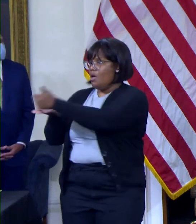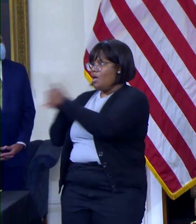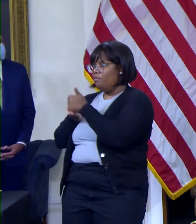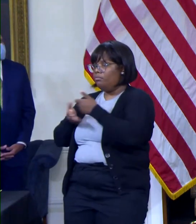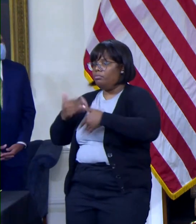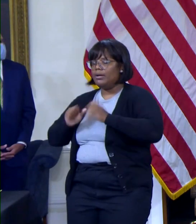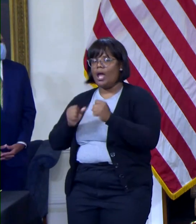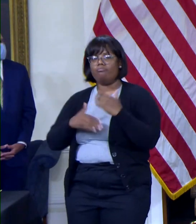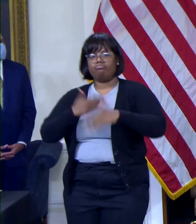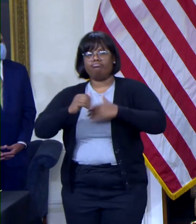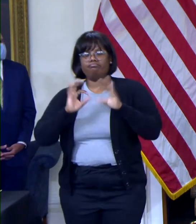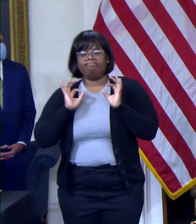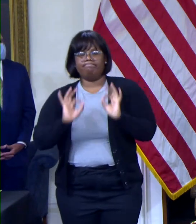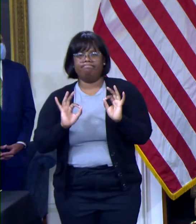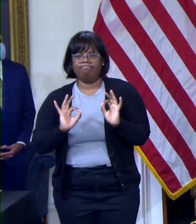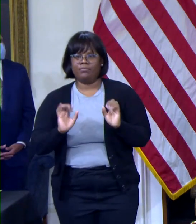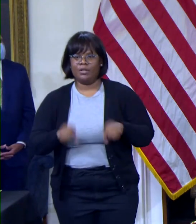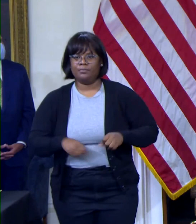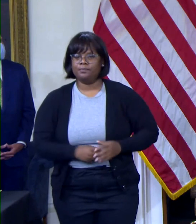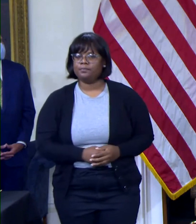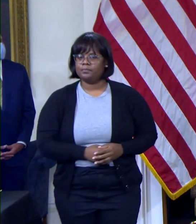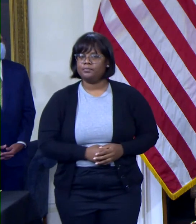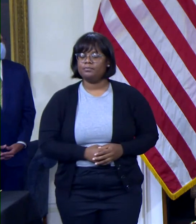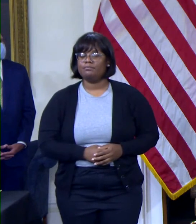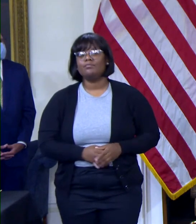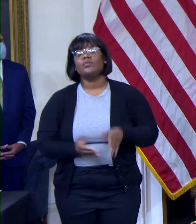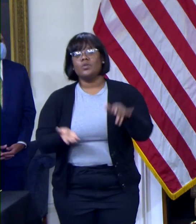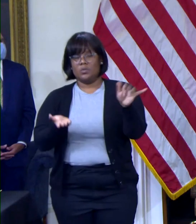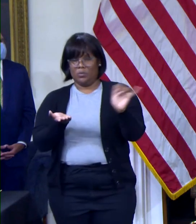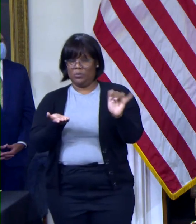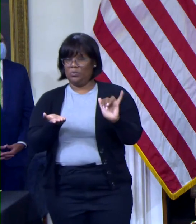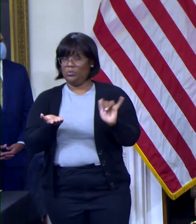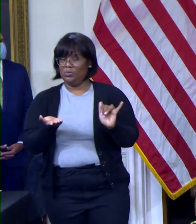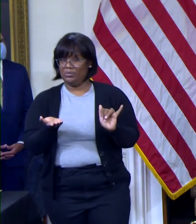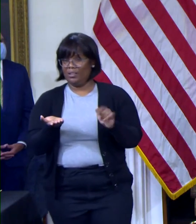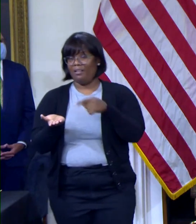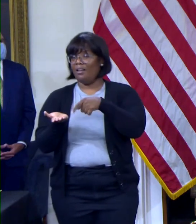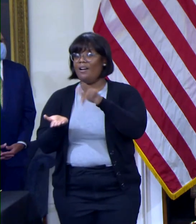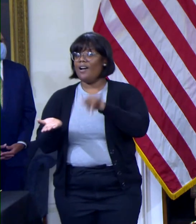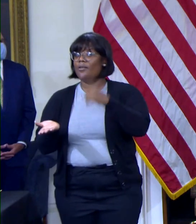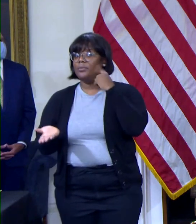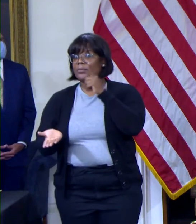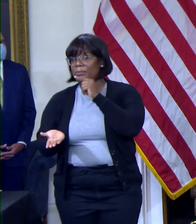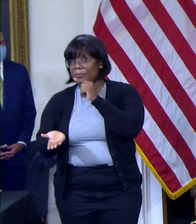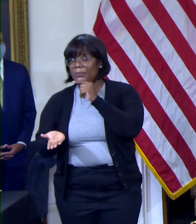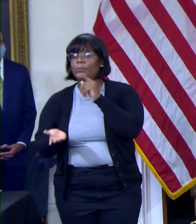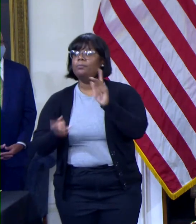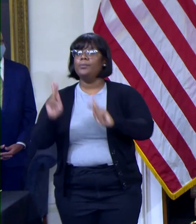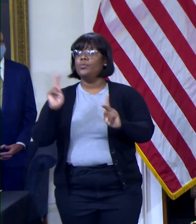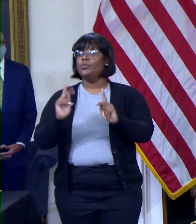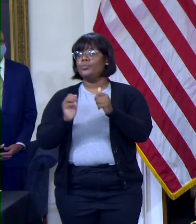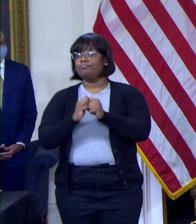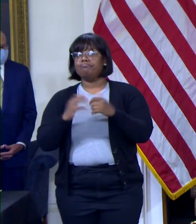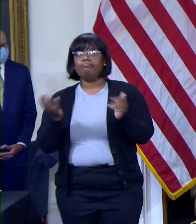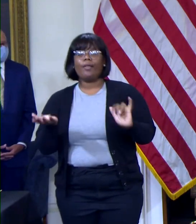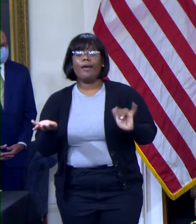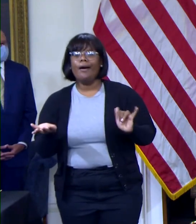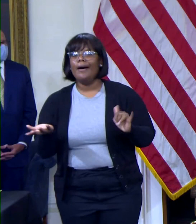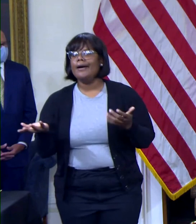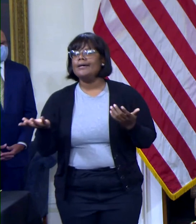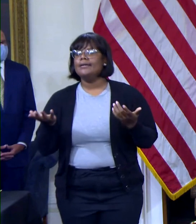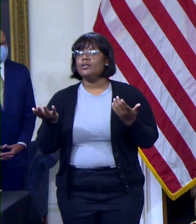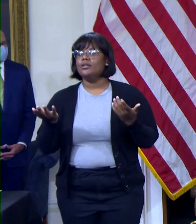available to individuals who, by virtue of being in a congregate facility, that is, in a long-term care